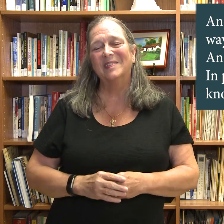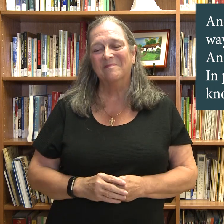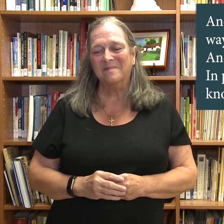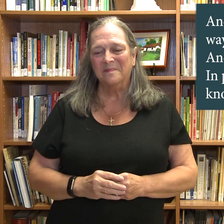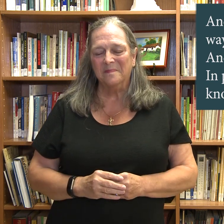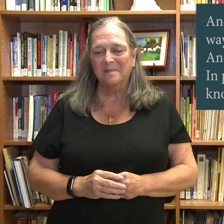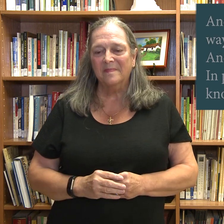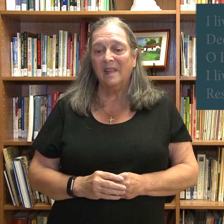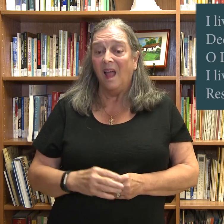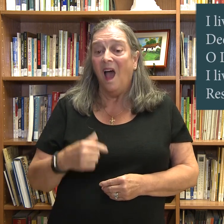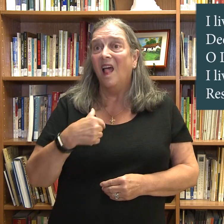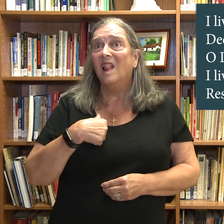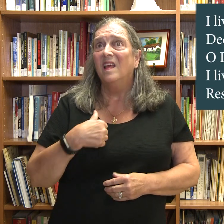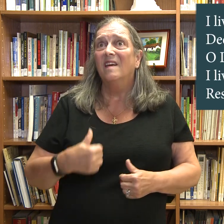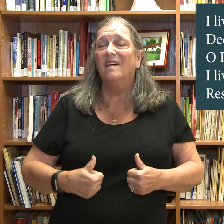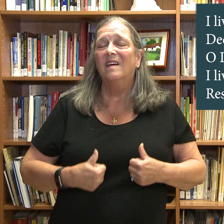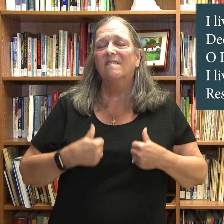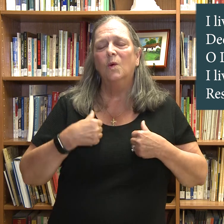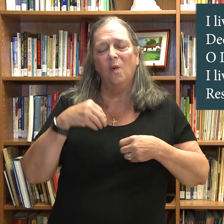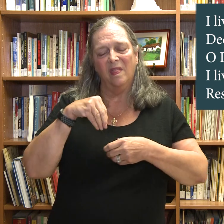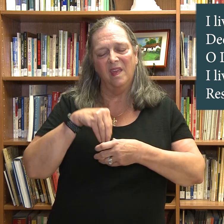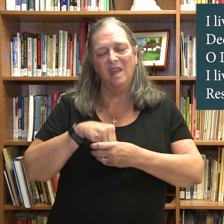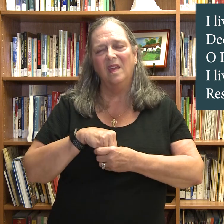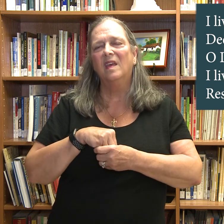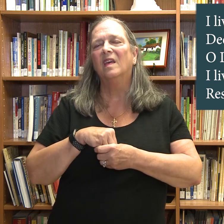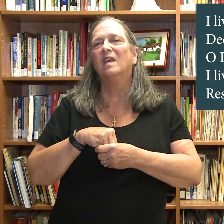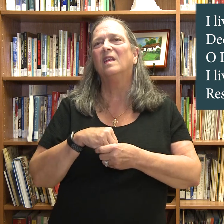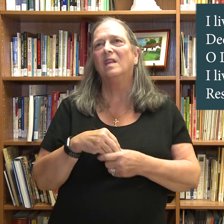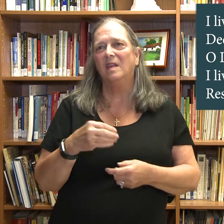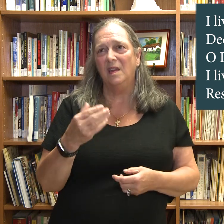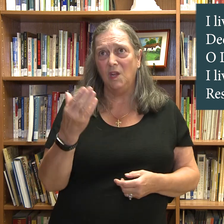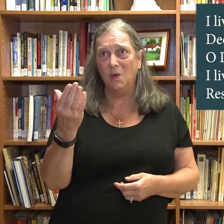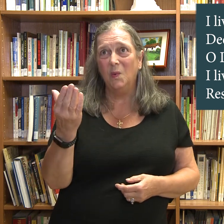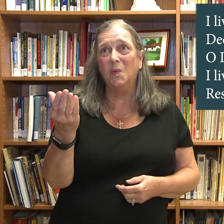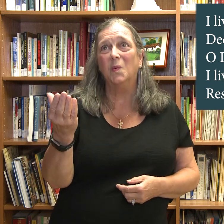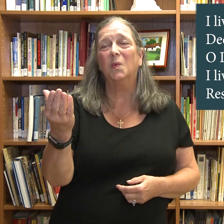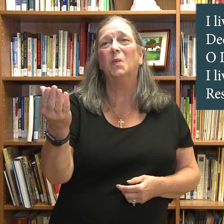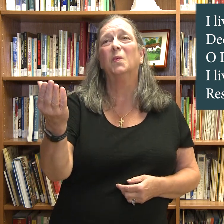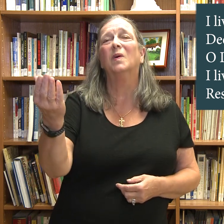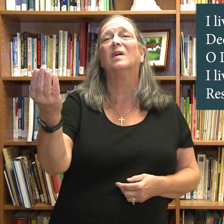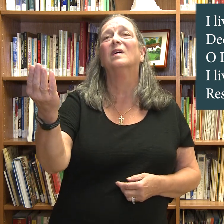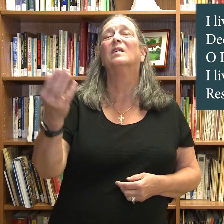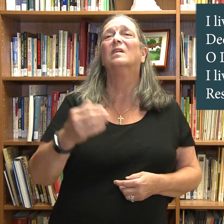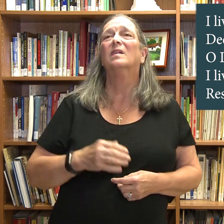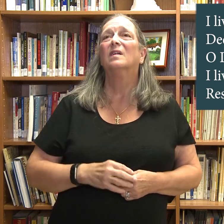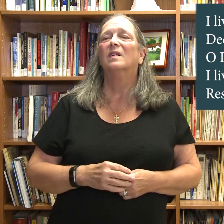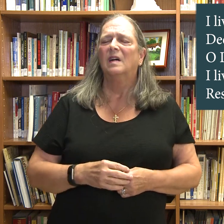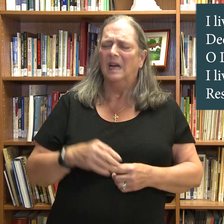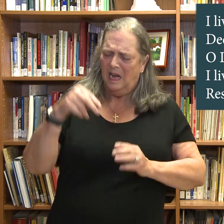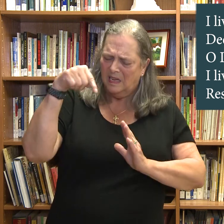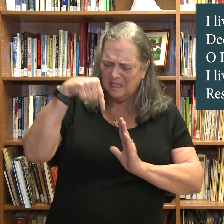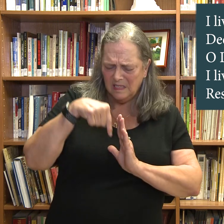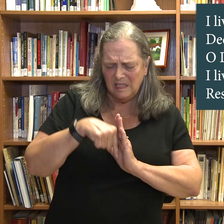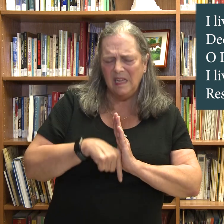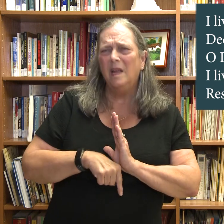I live within You Deep